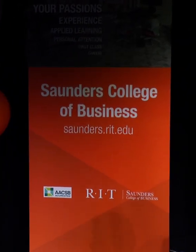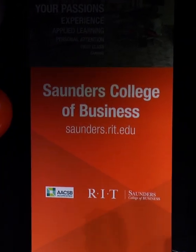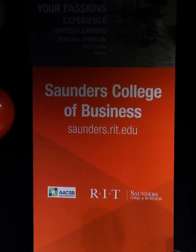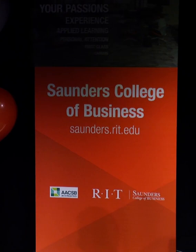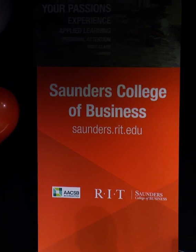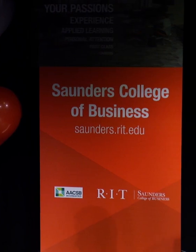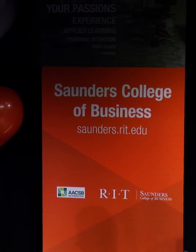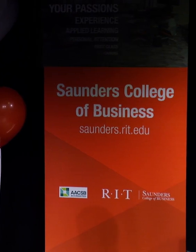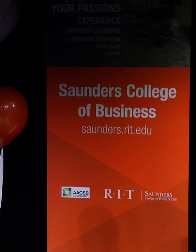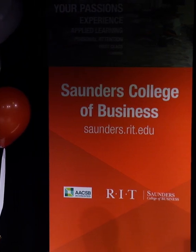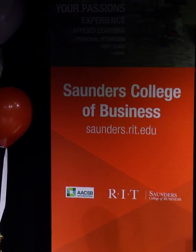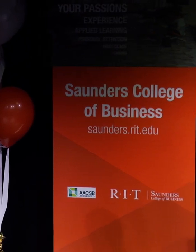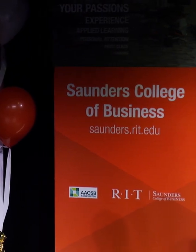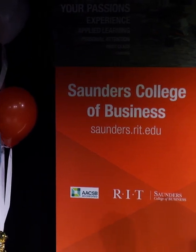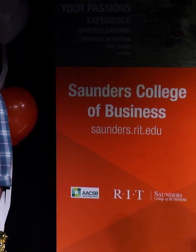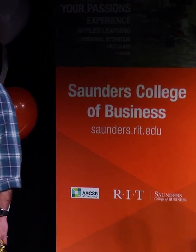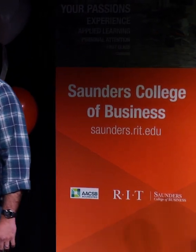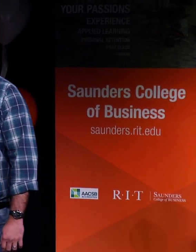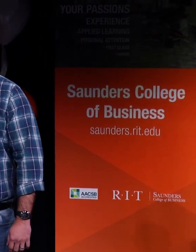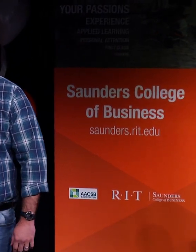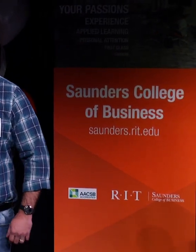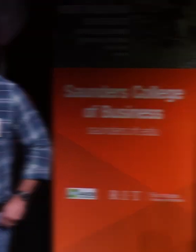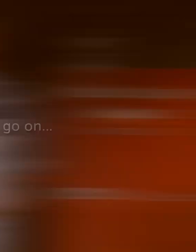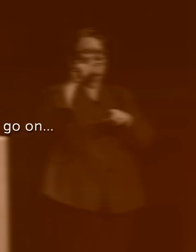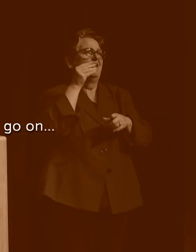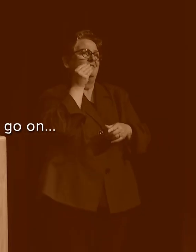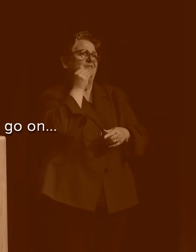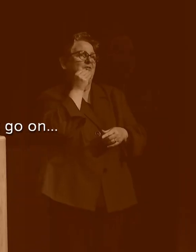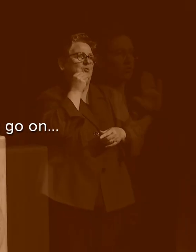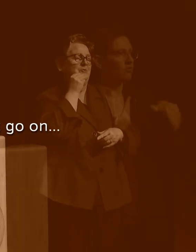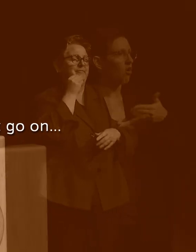created a toilet seat based cardiovascular monitoring system.